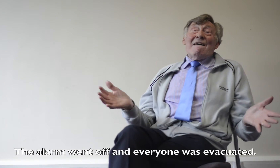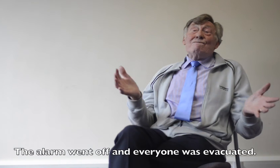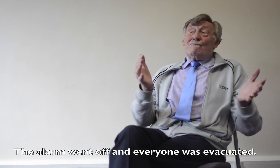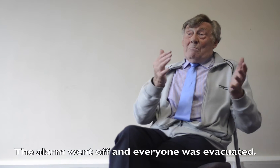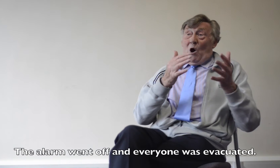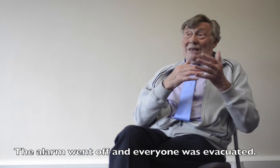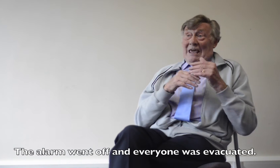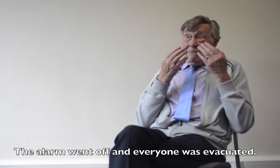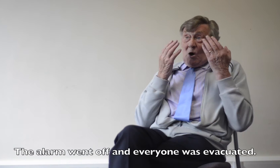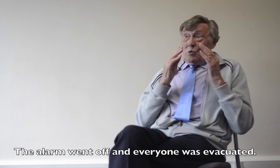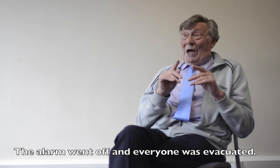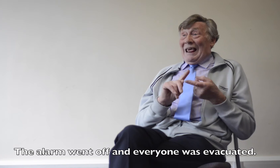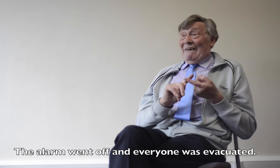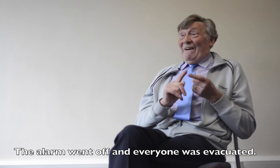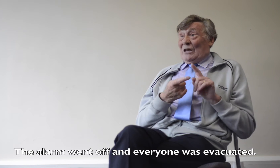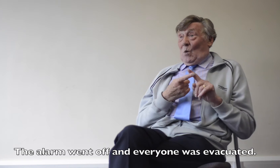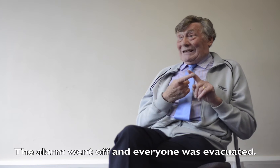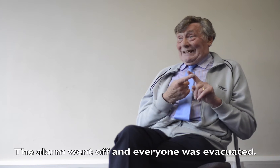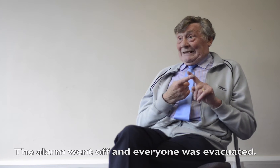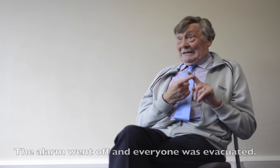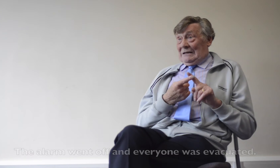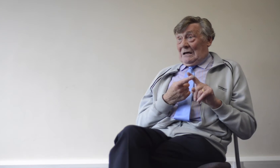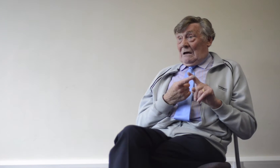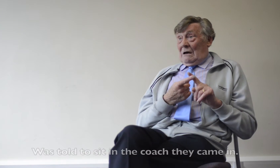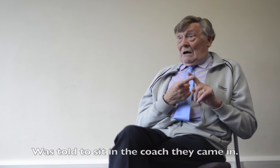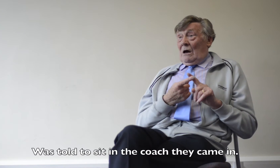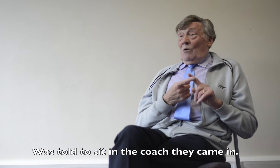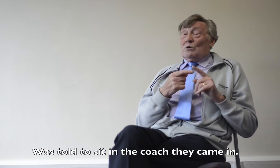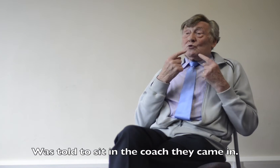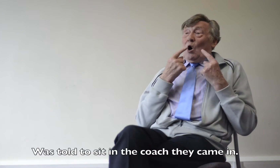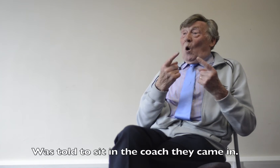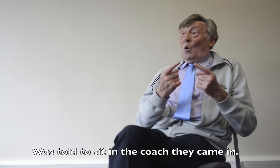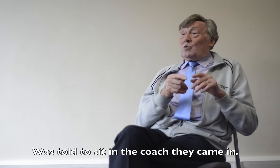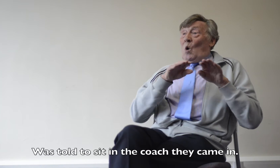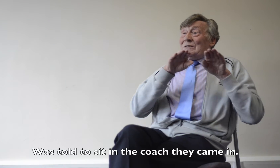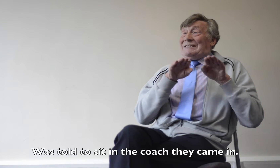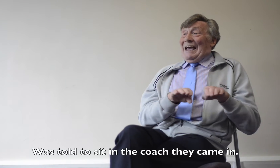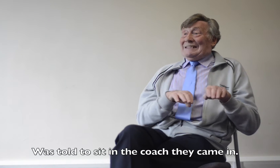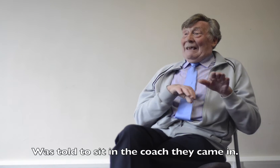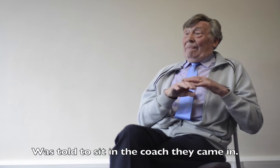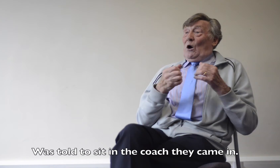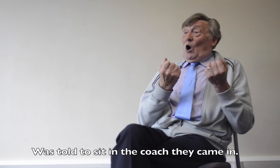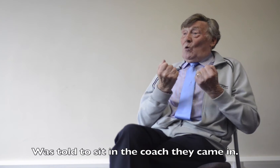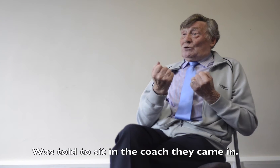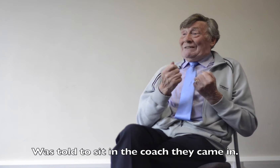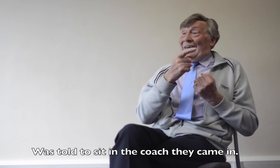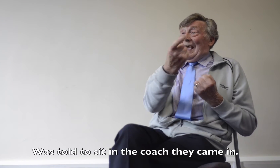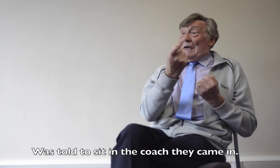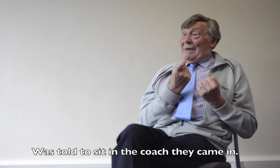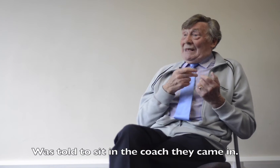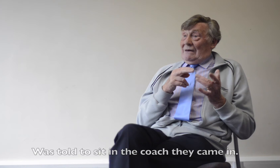everybody in the hotel, evacuated, was told to sit in the coaches, they came in,